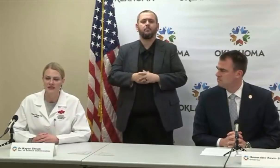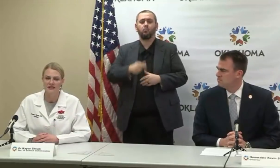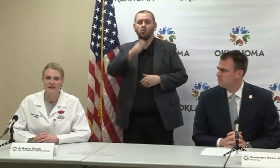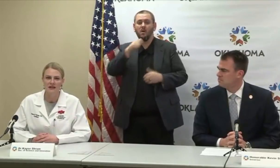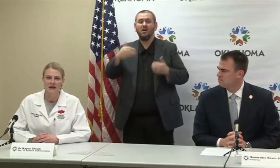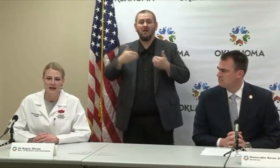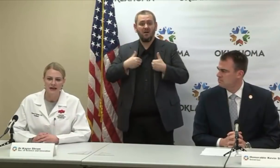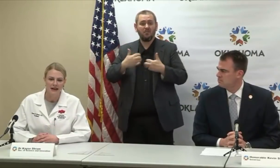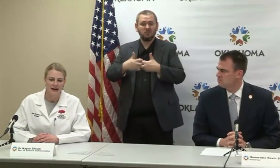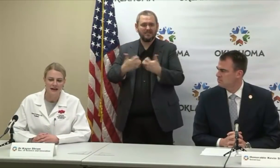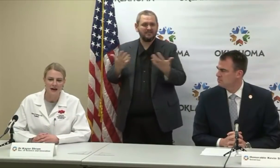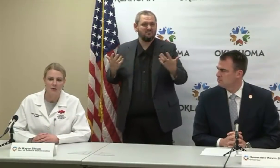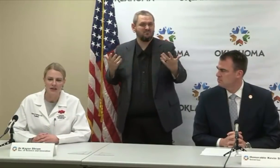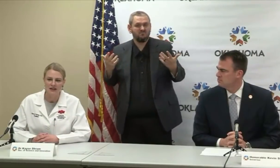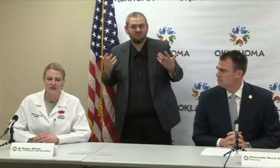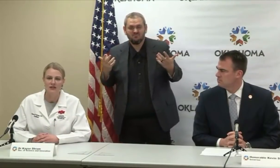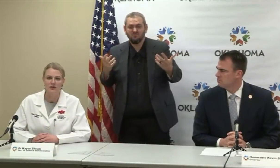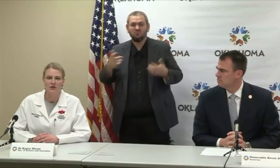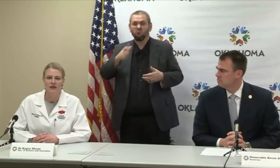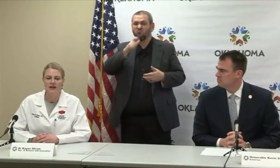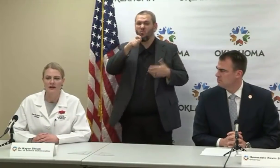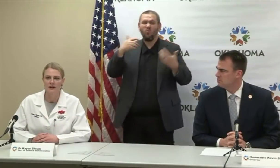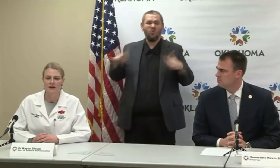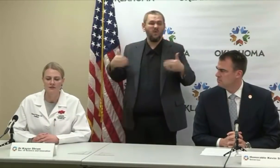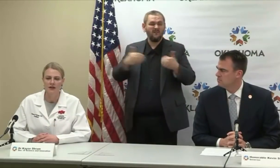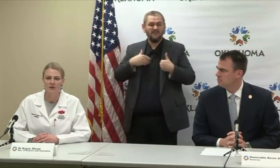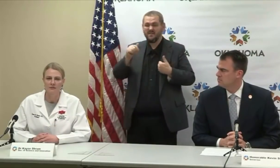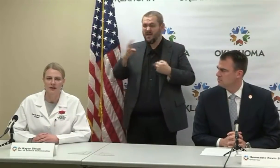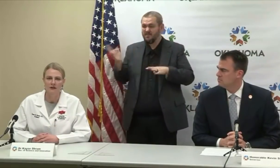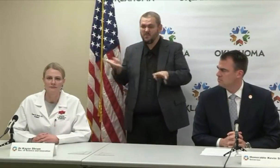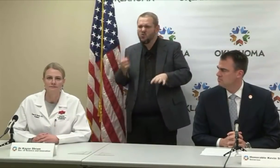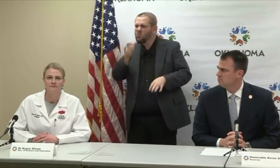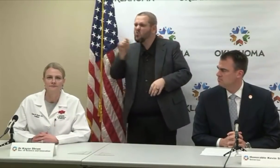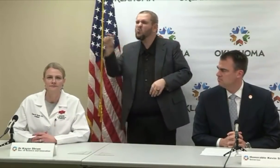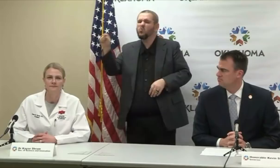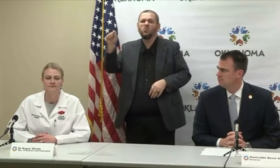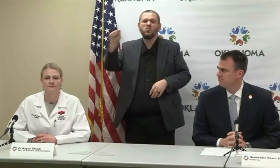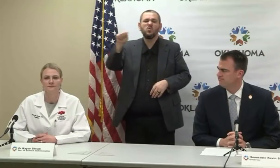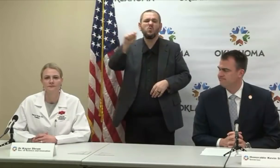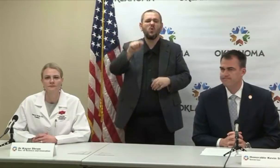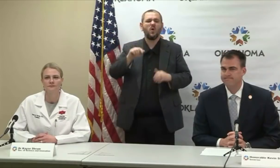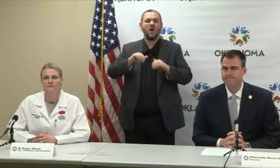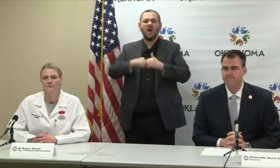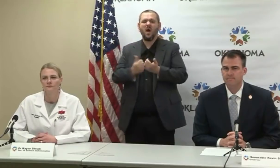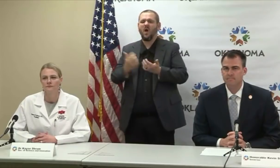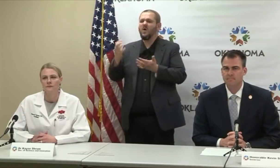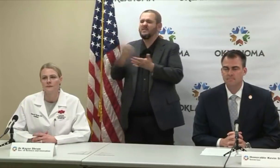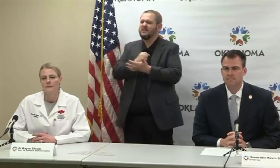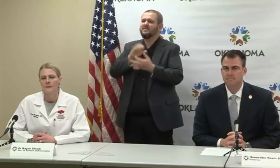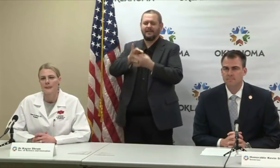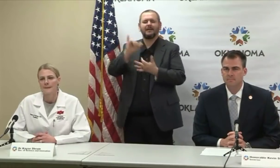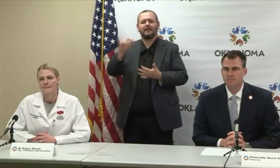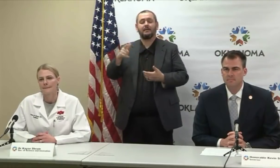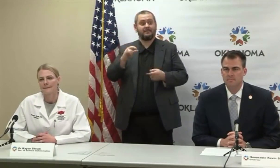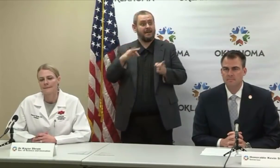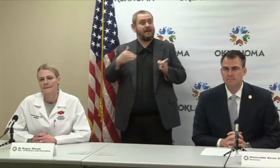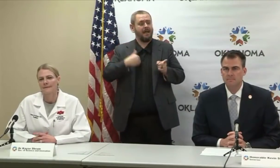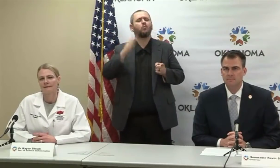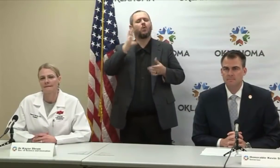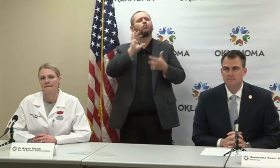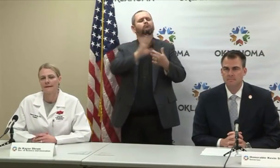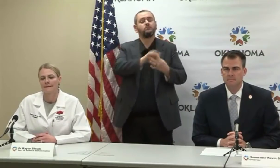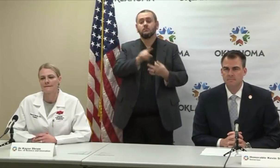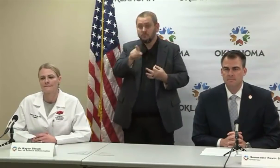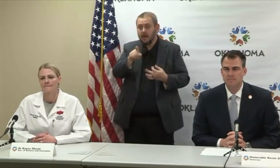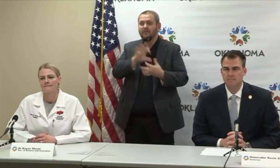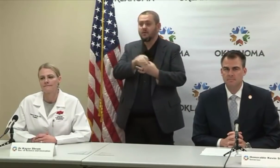throughput testing, and how we could execute on that in a very quick manner. OSU, you are now open to ask